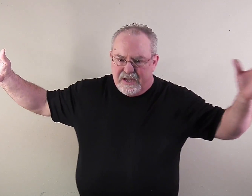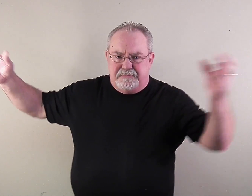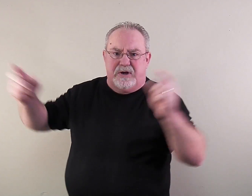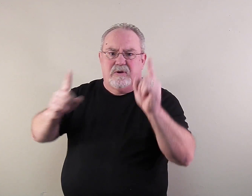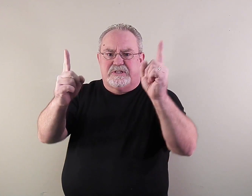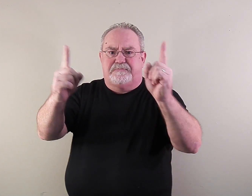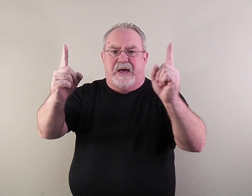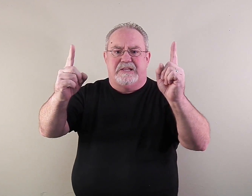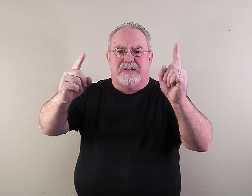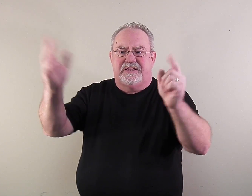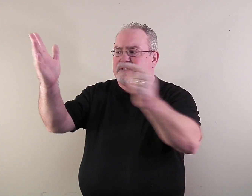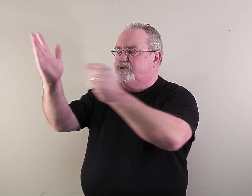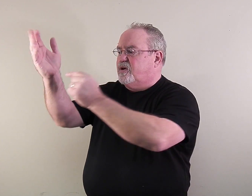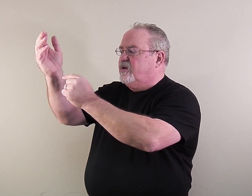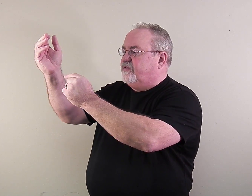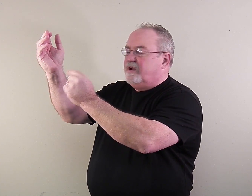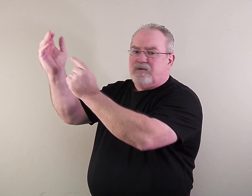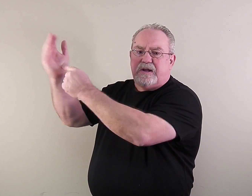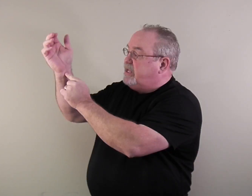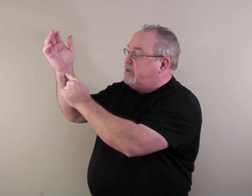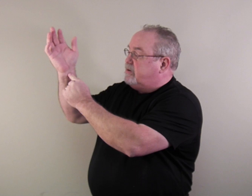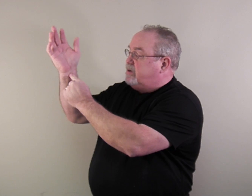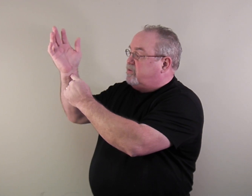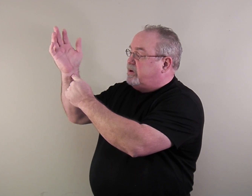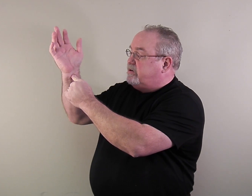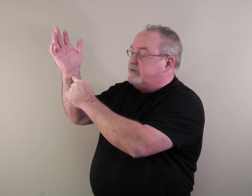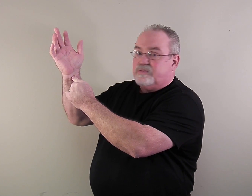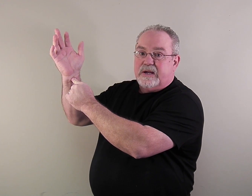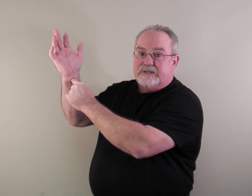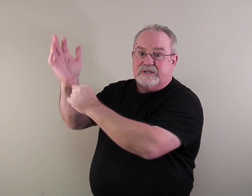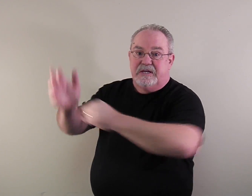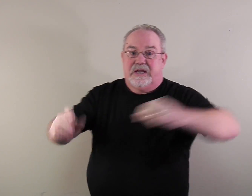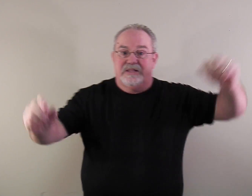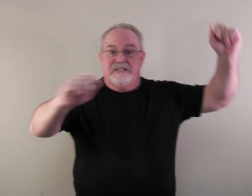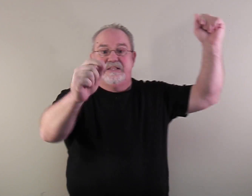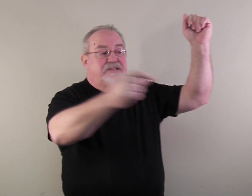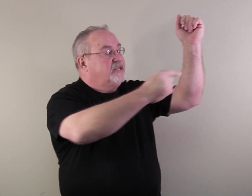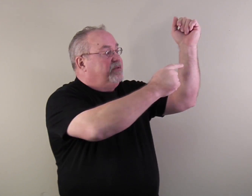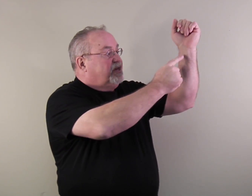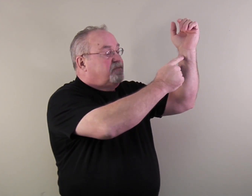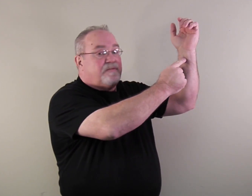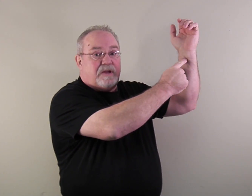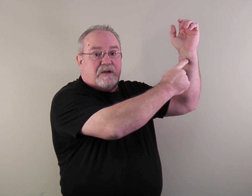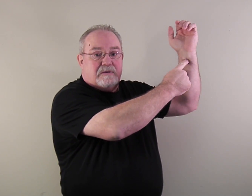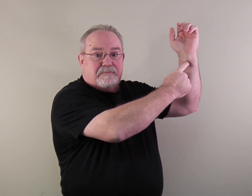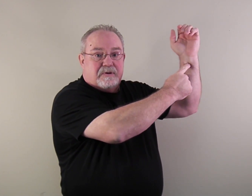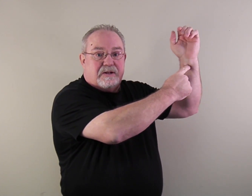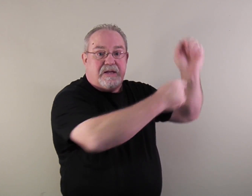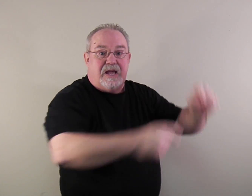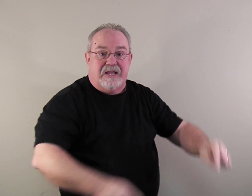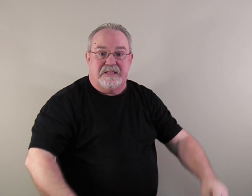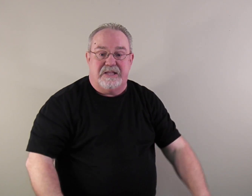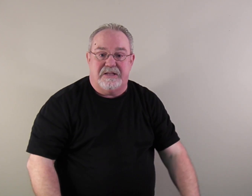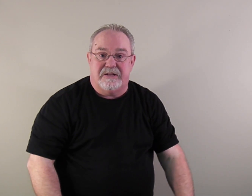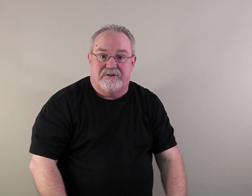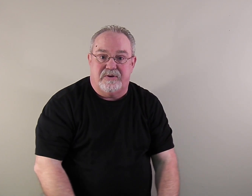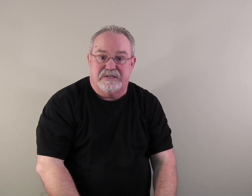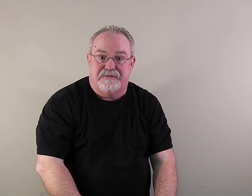big old spikes like this drove right here, right under his wrist. And then they did the same thing over here, and then they did it to his